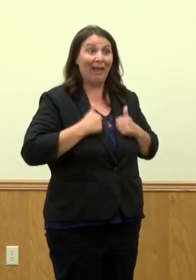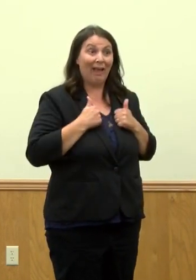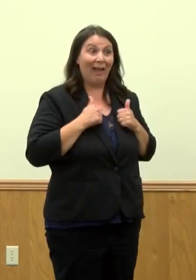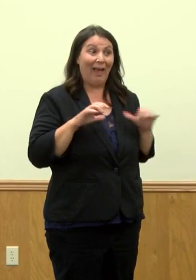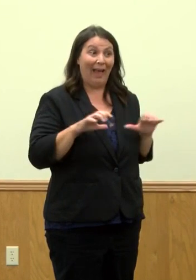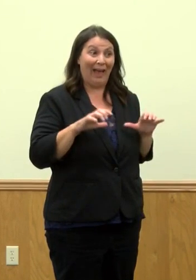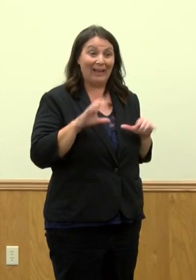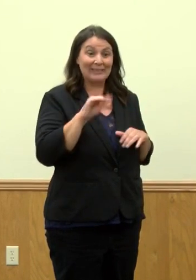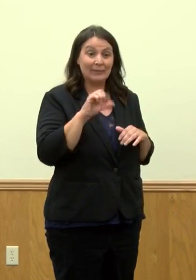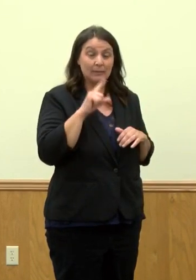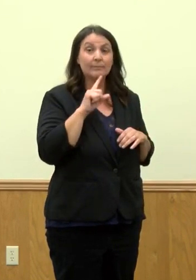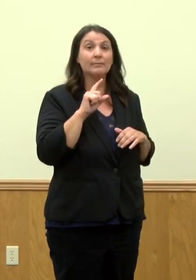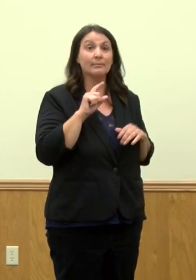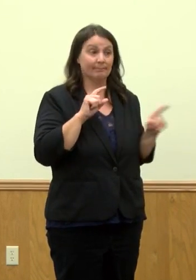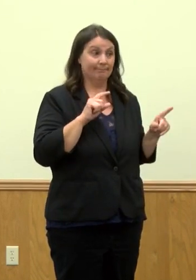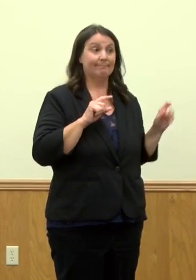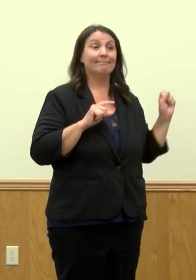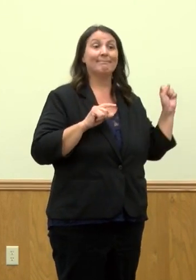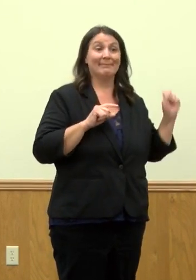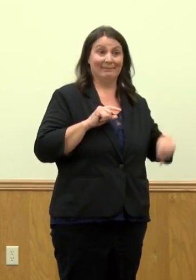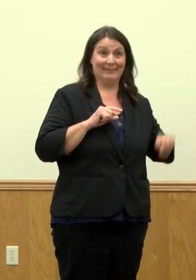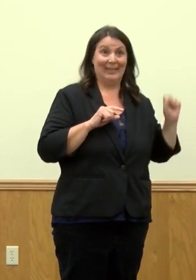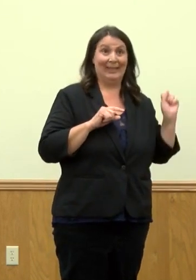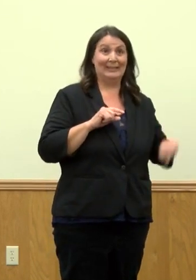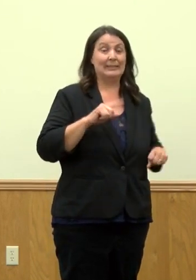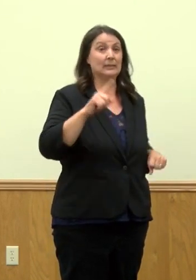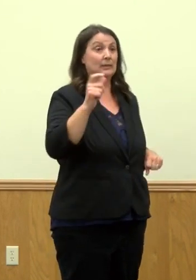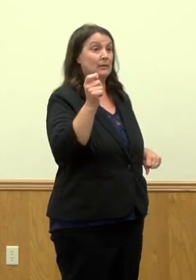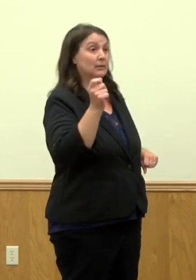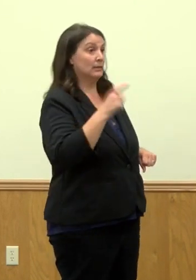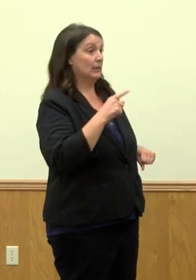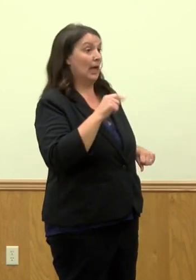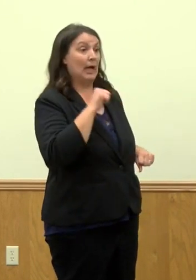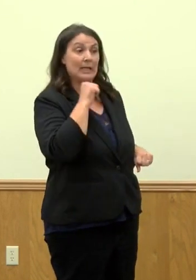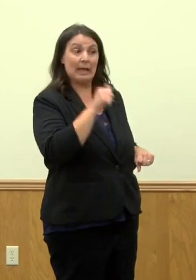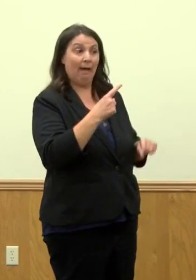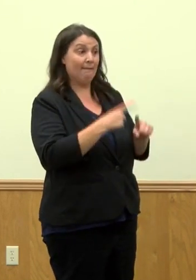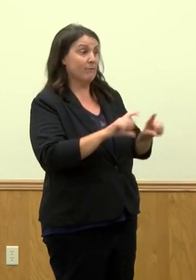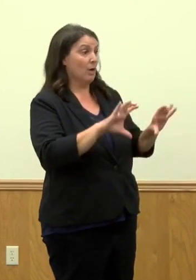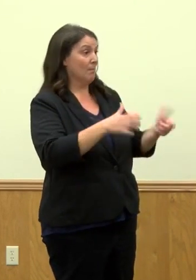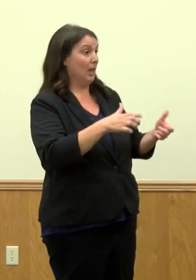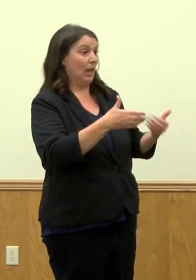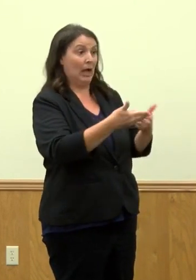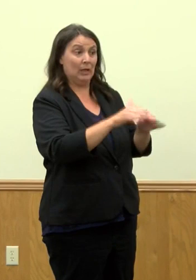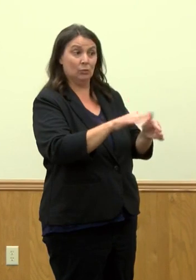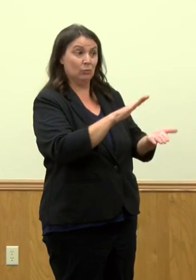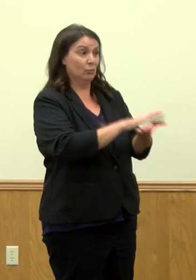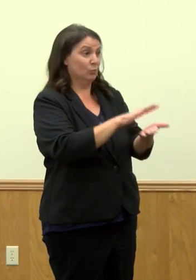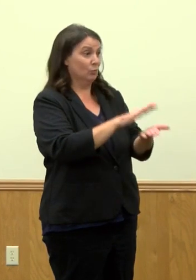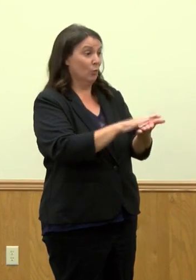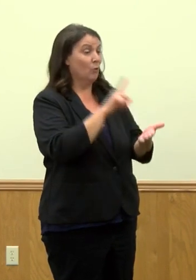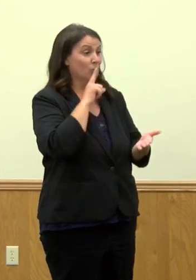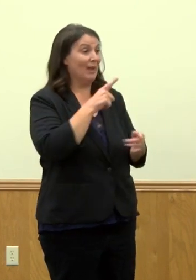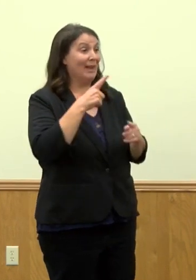percent are between 0 and 19 in Peoria County. And you mentioned it's not coming from the classrooms. Are you saying the main transmission is the household